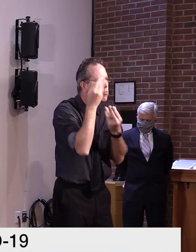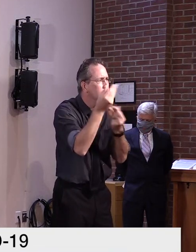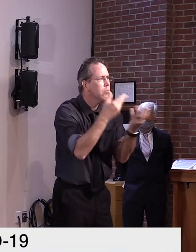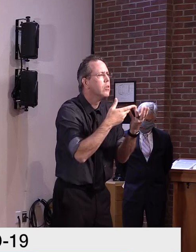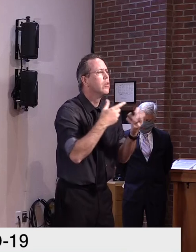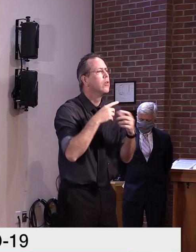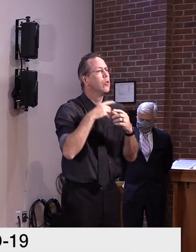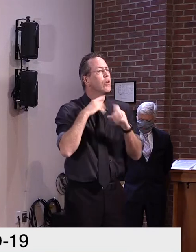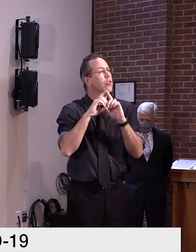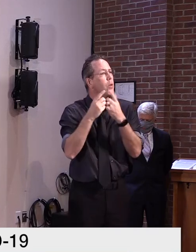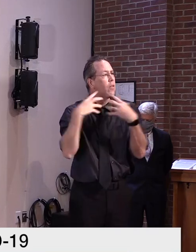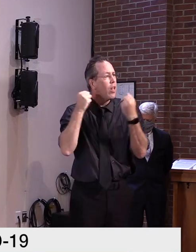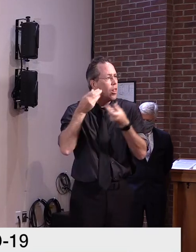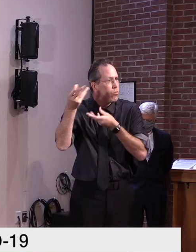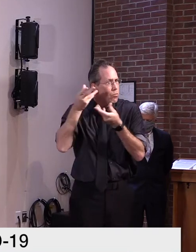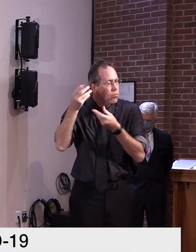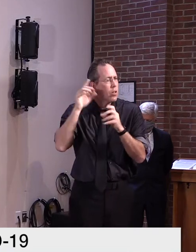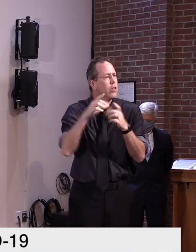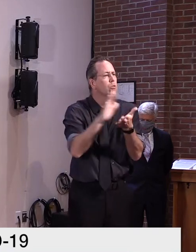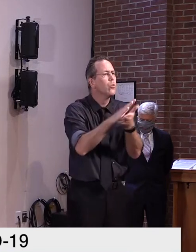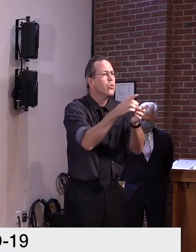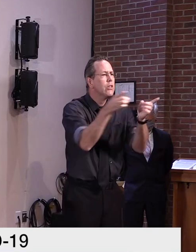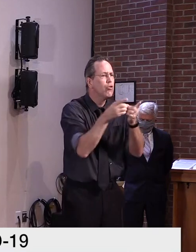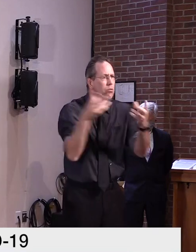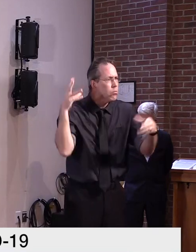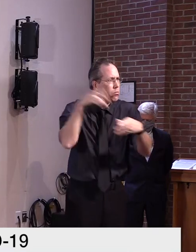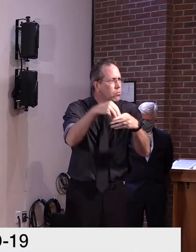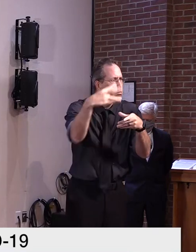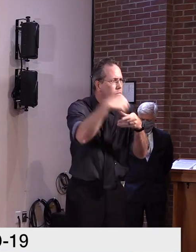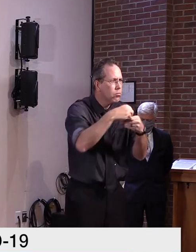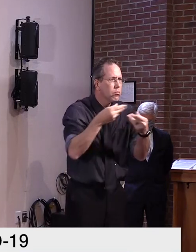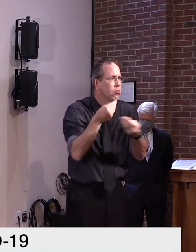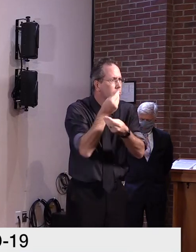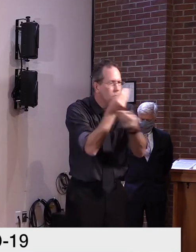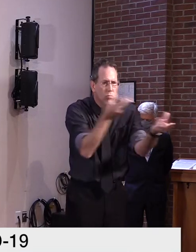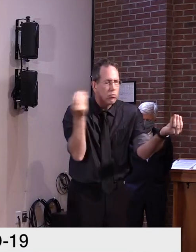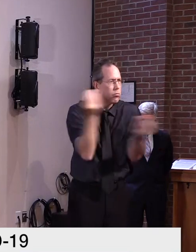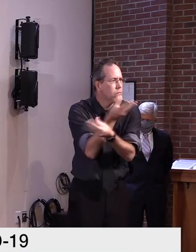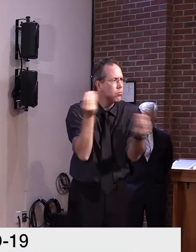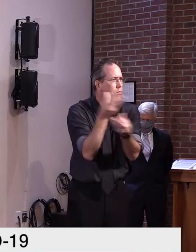ability to, uh, present that material to parents and so forth as the issue in heart.